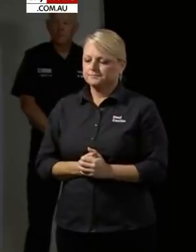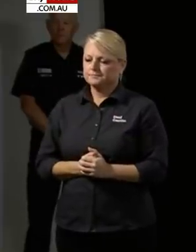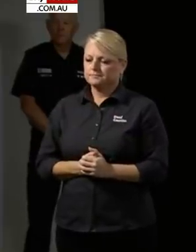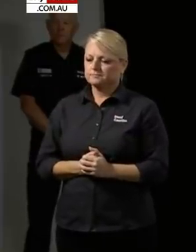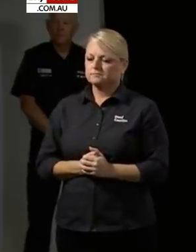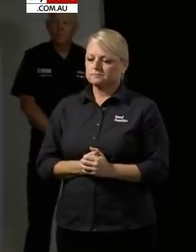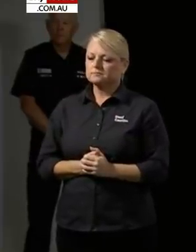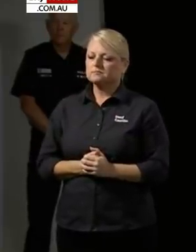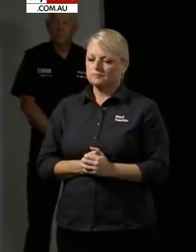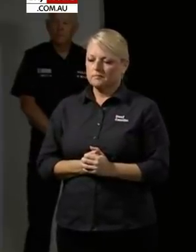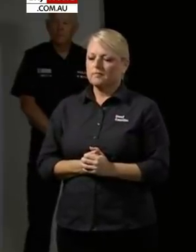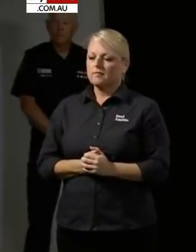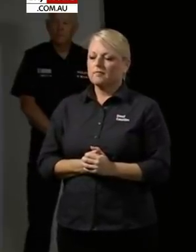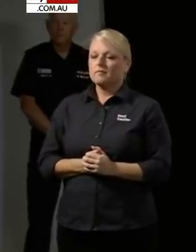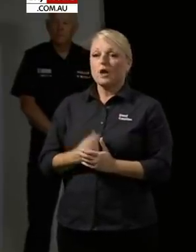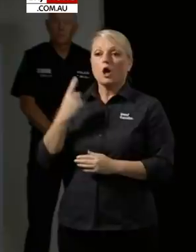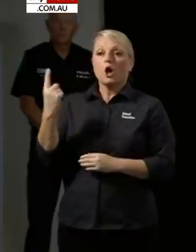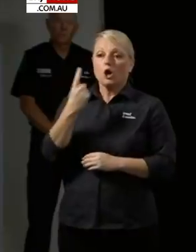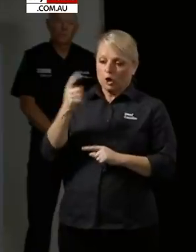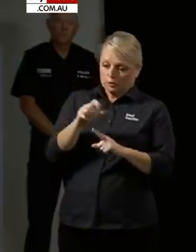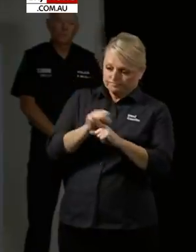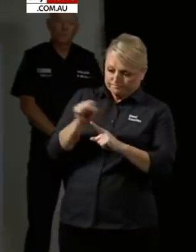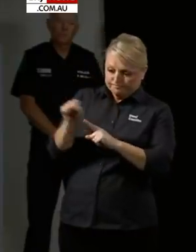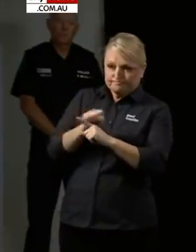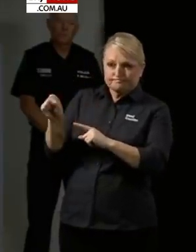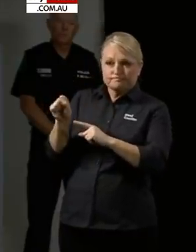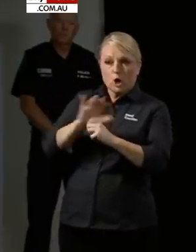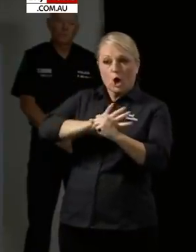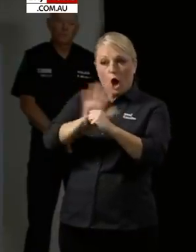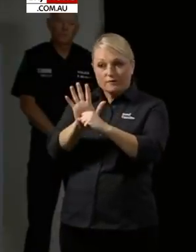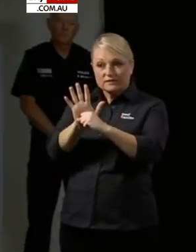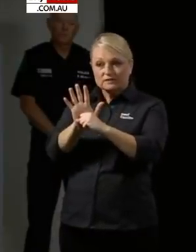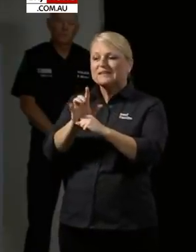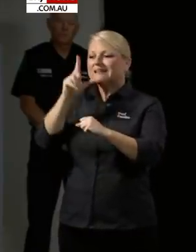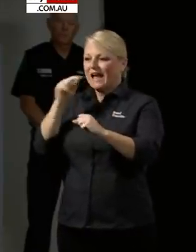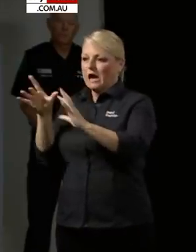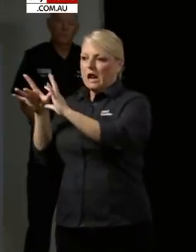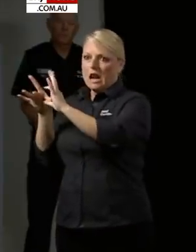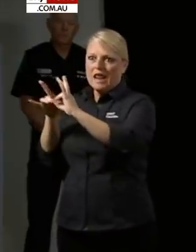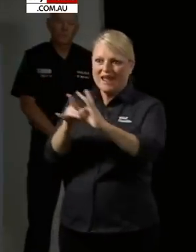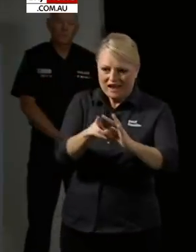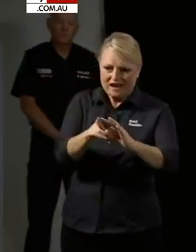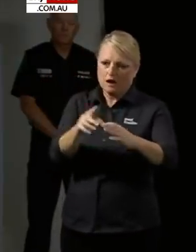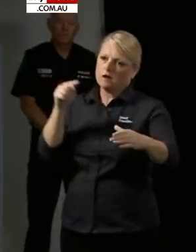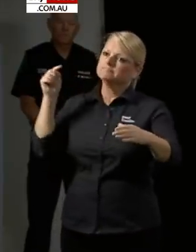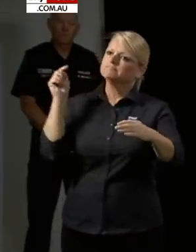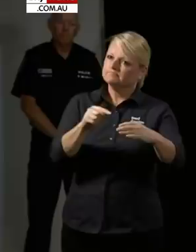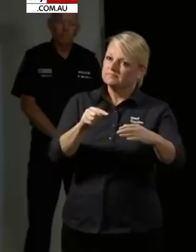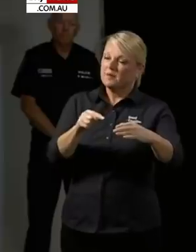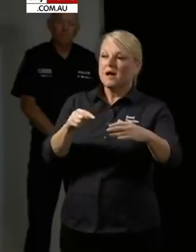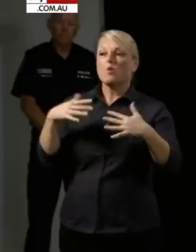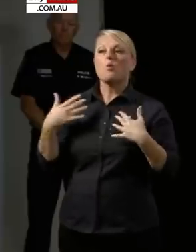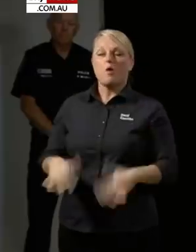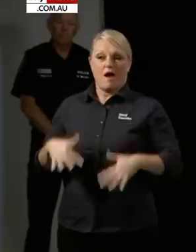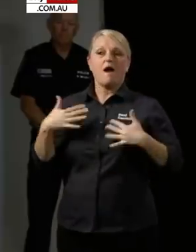All of the cases as I said the positive cases have been linked and that's a phenomenal effort and it means that we are